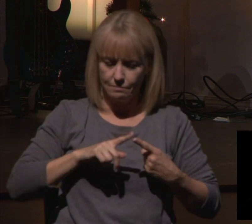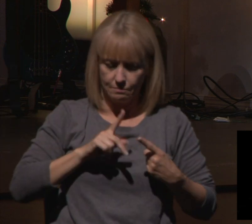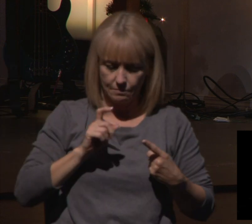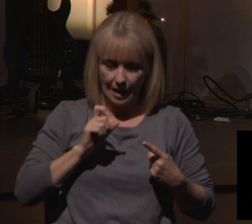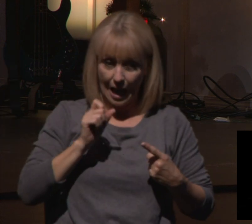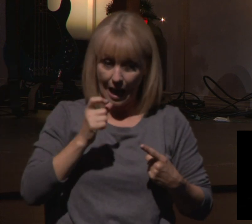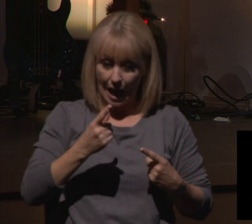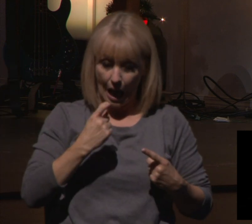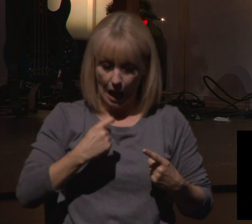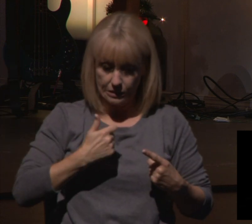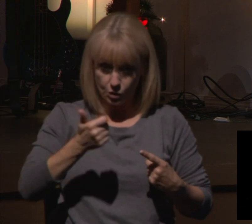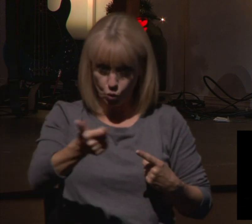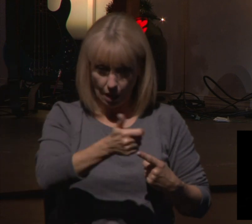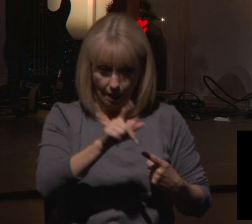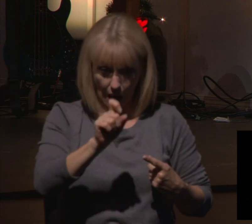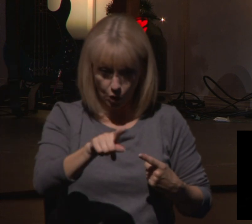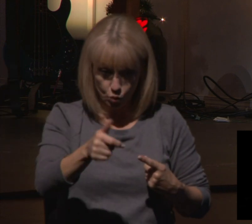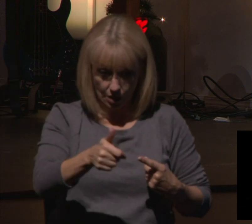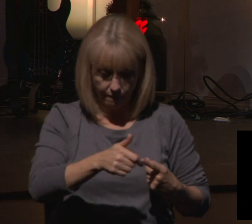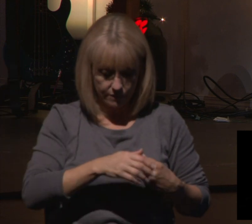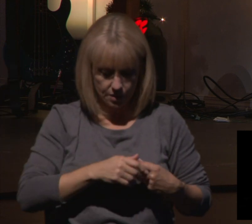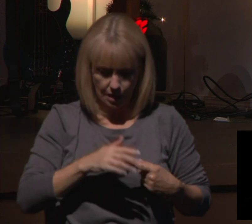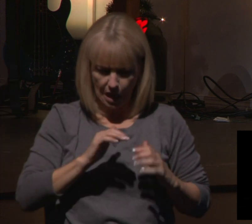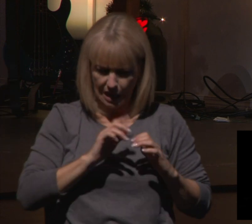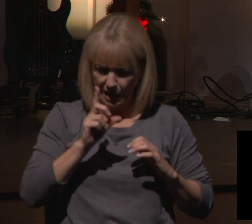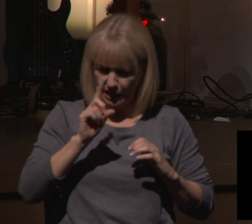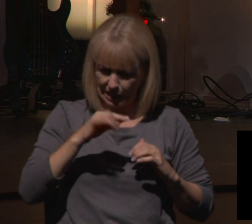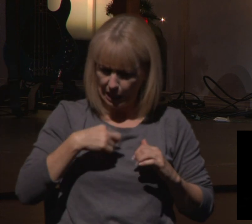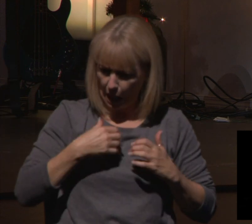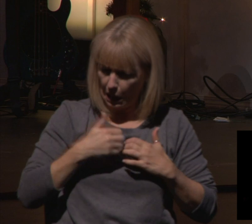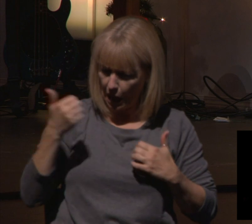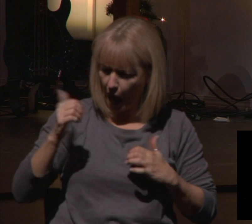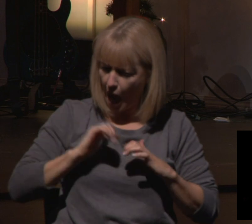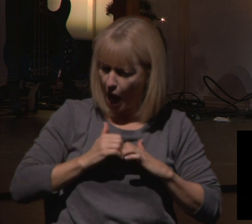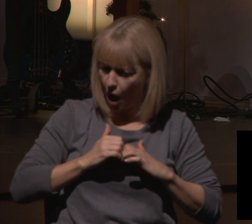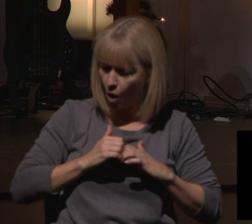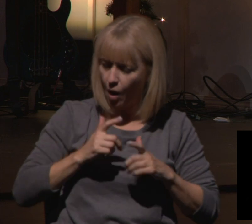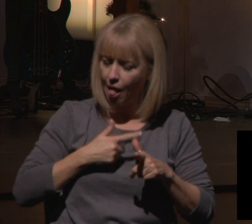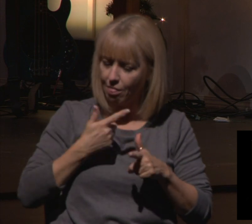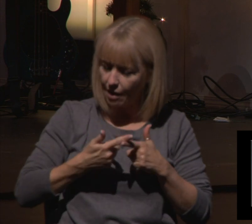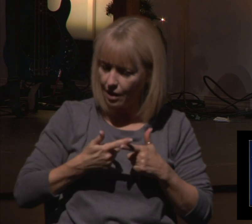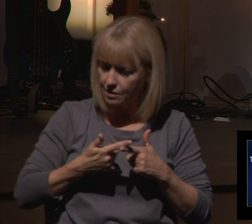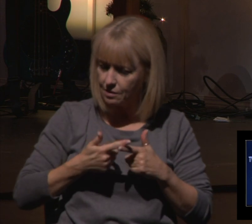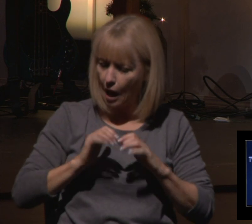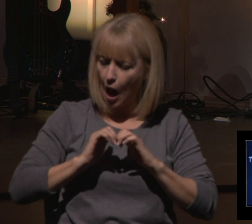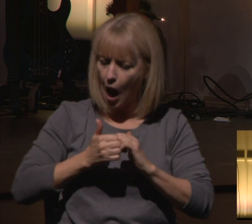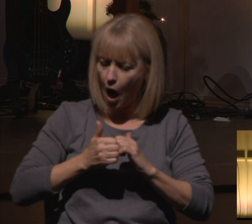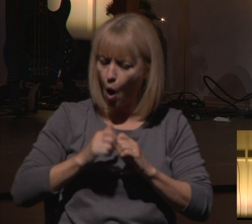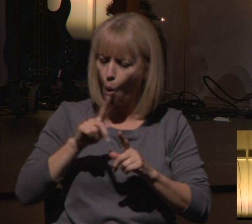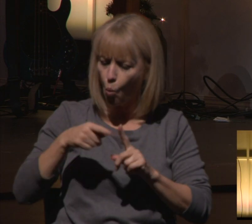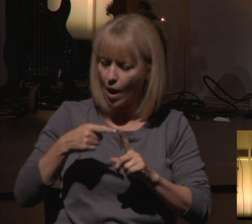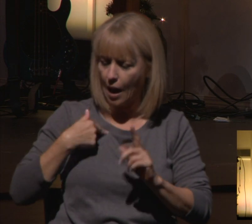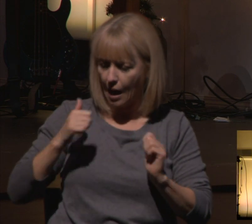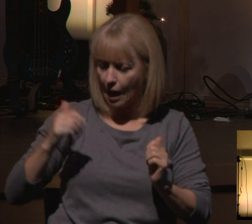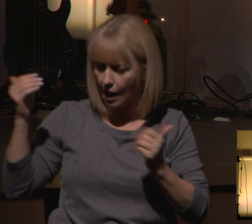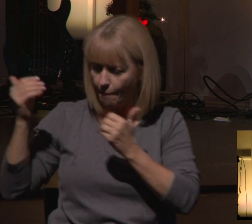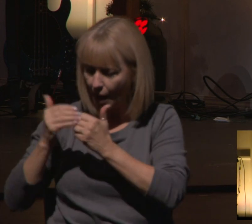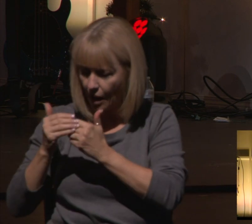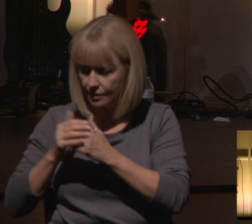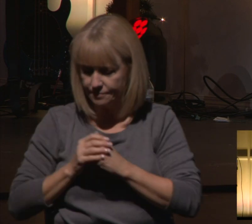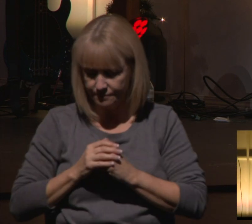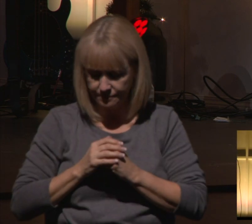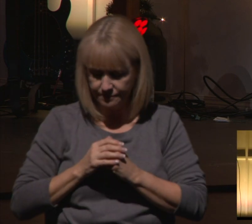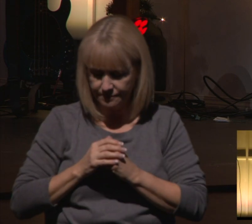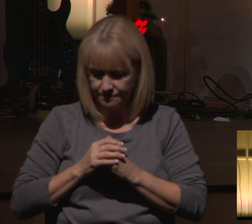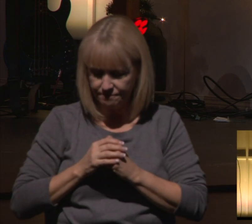then hear the doorbell ring and hear God inviting you back home? Let me pray for you. Father, thank you so much for your love. I thank you